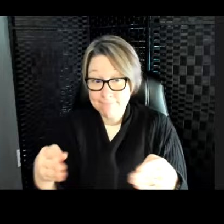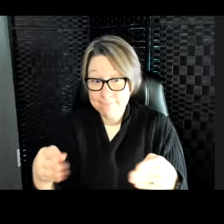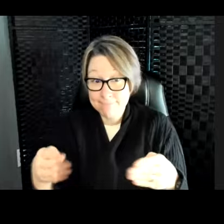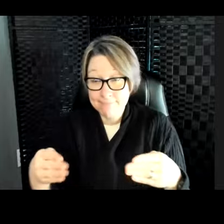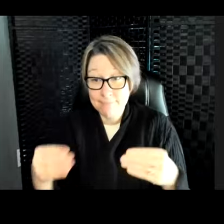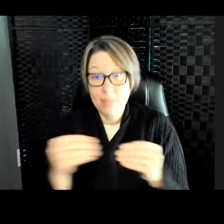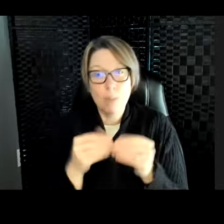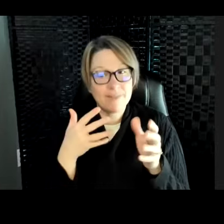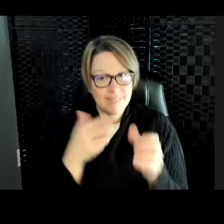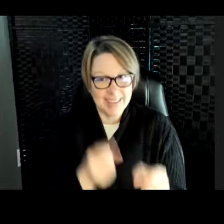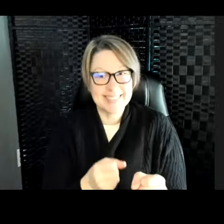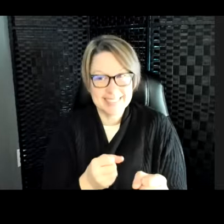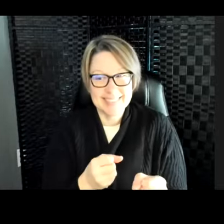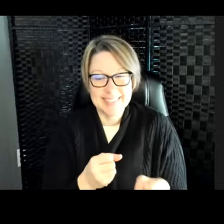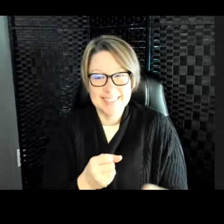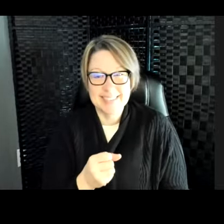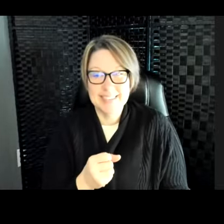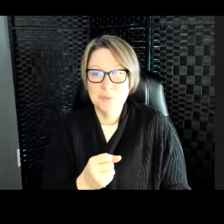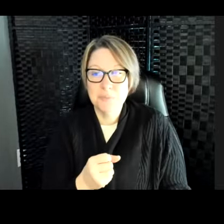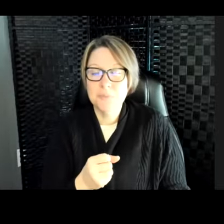so they move faster through the water.